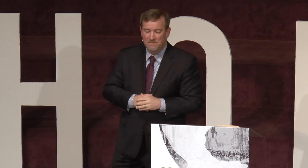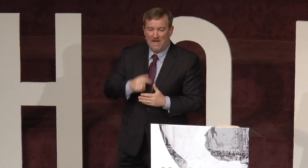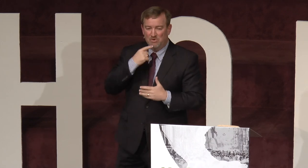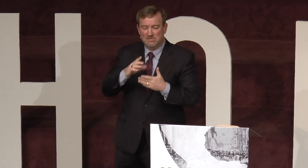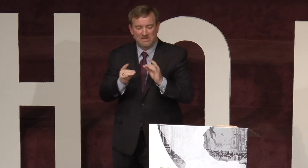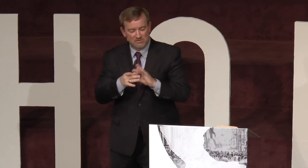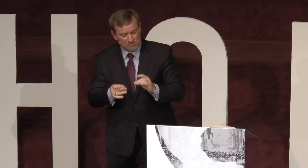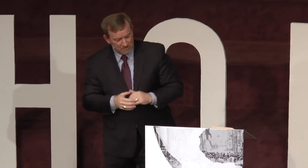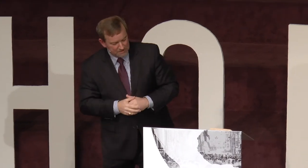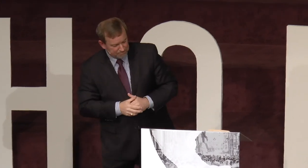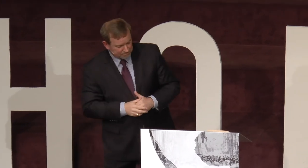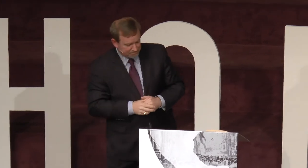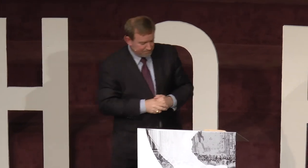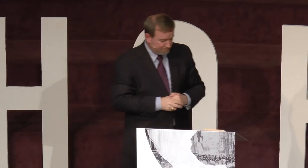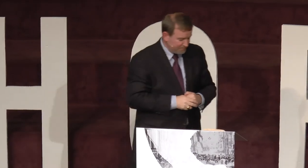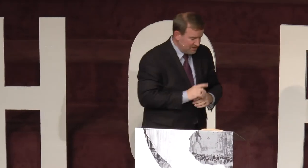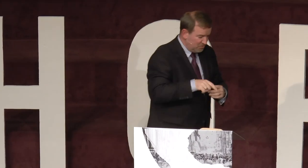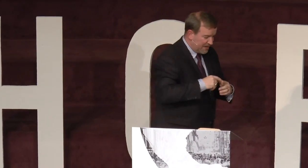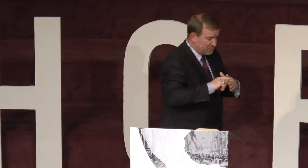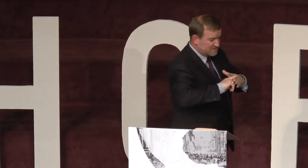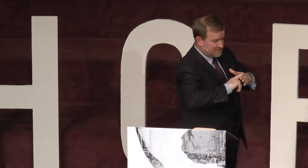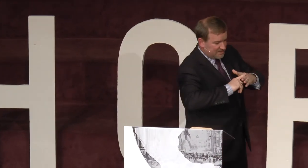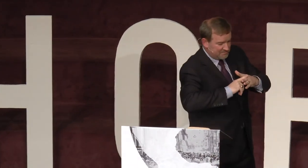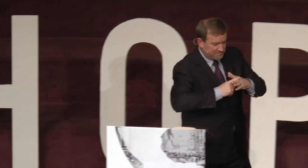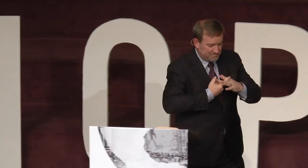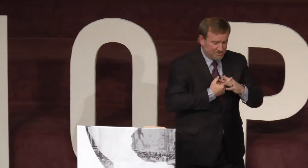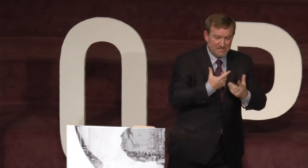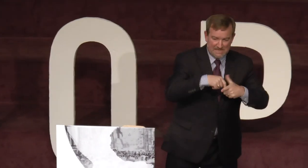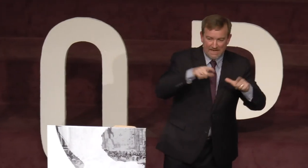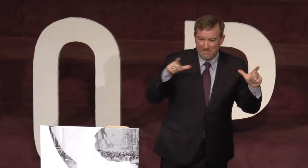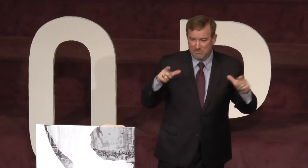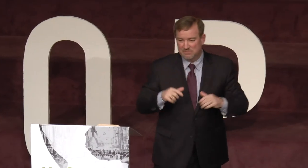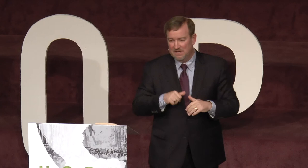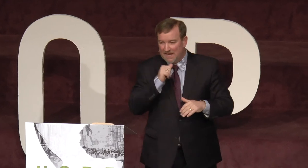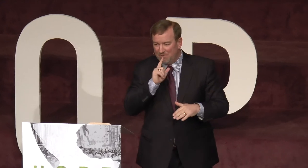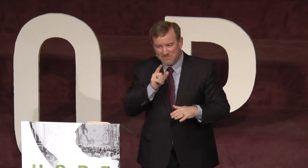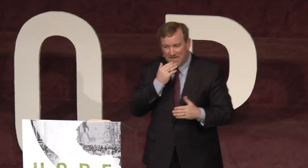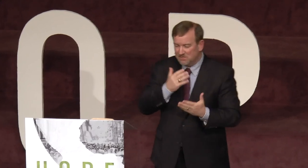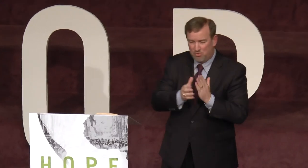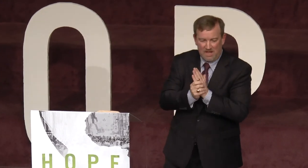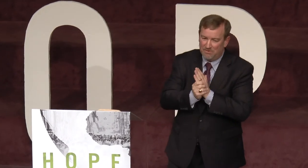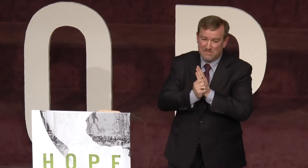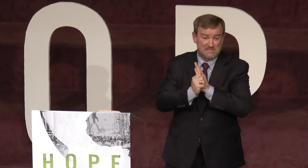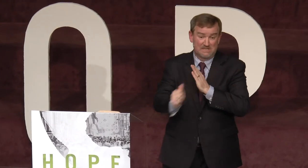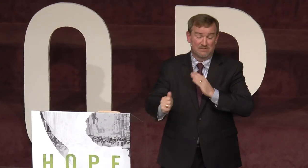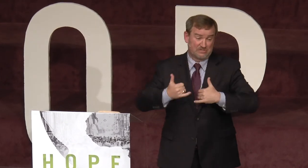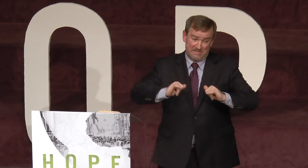I want to tell you a story. When I was learning sign language, and I was not skilled still,